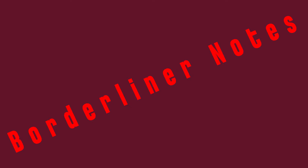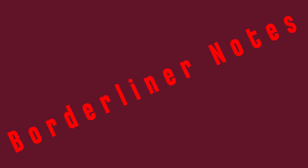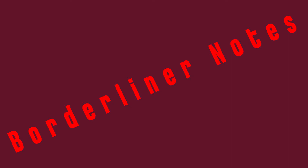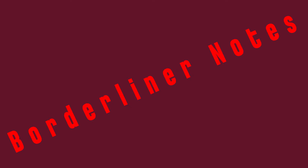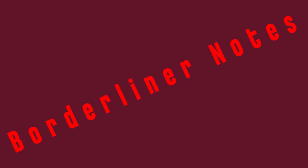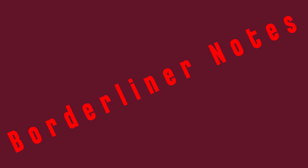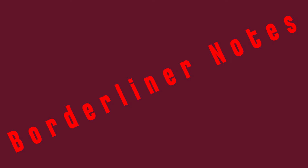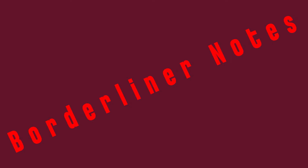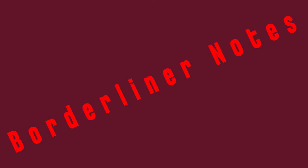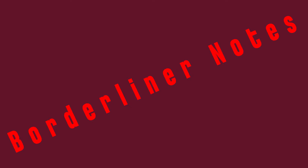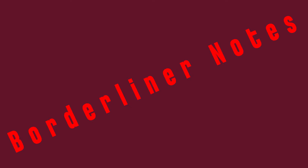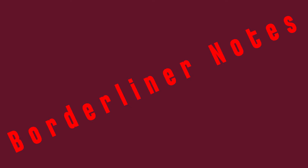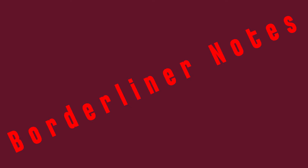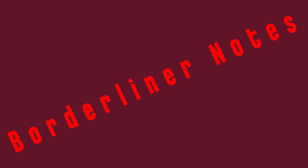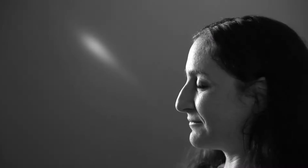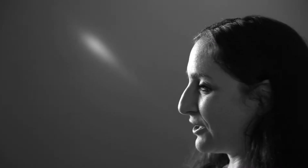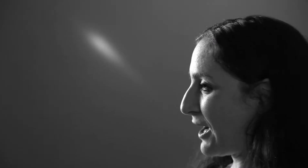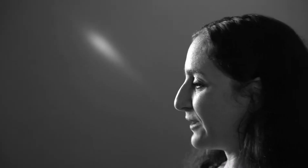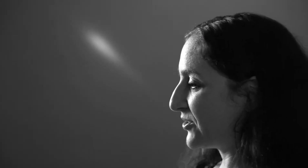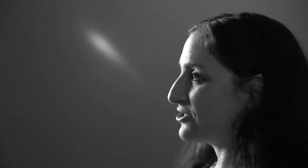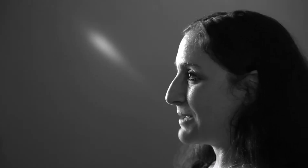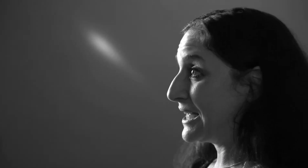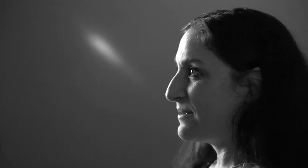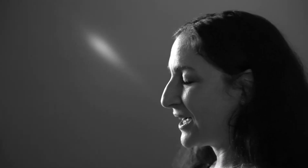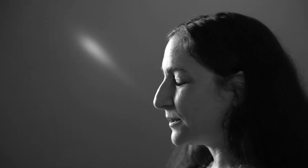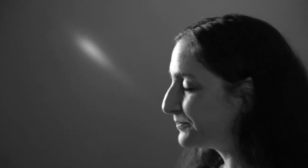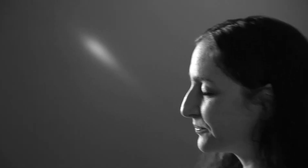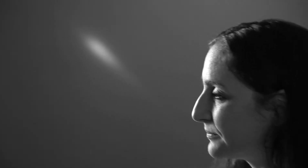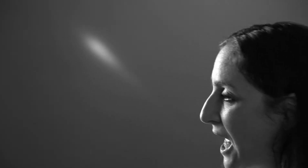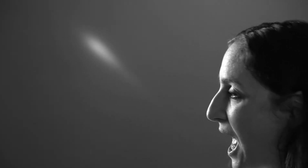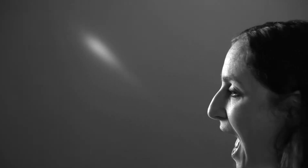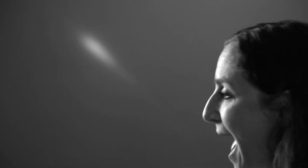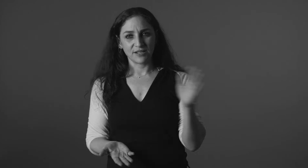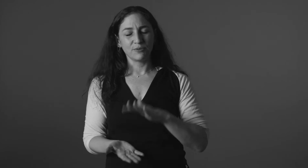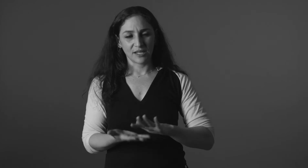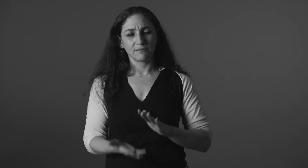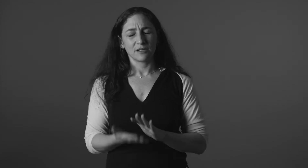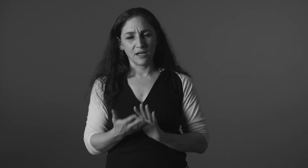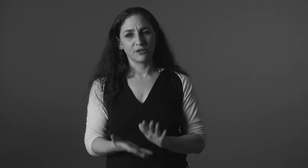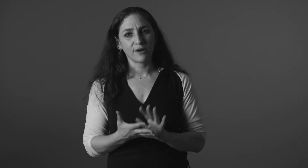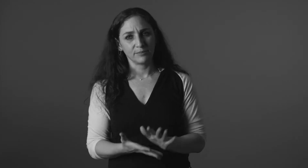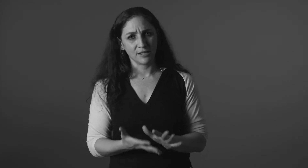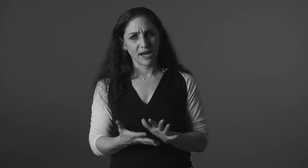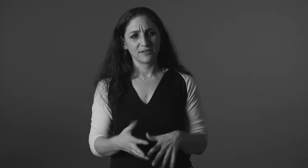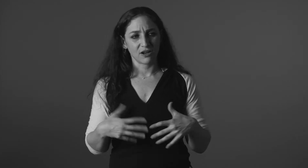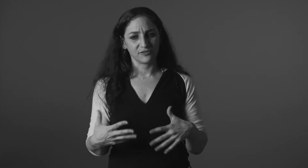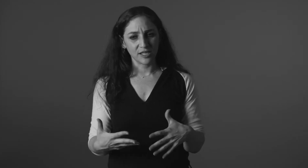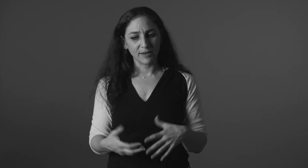So basically, you know, sends me an email and it was like an incredibly nice, thoughtful email.